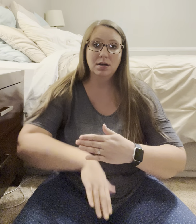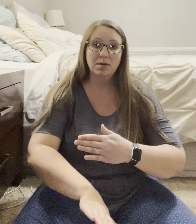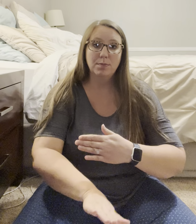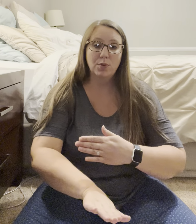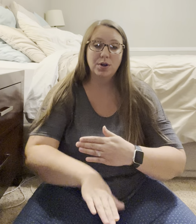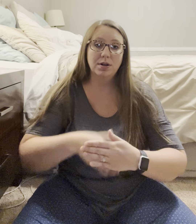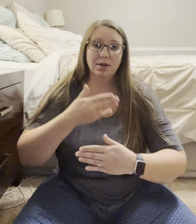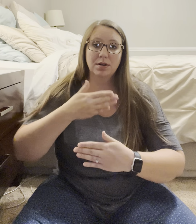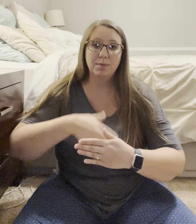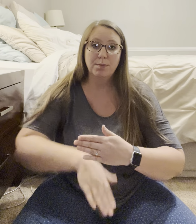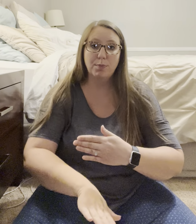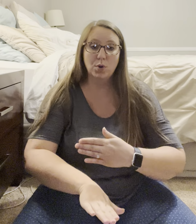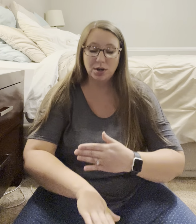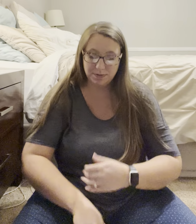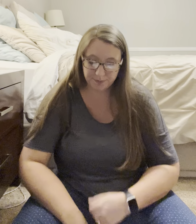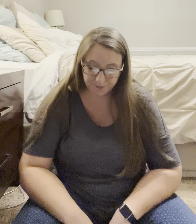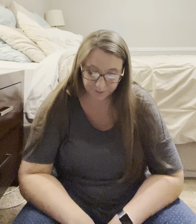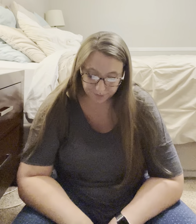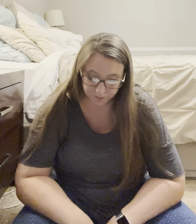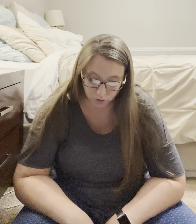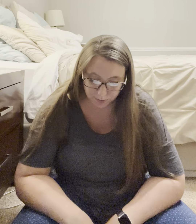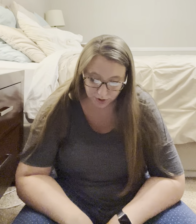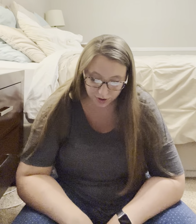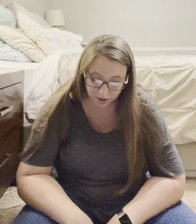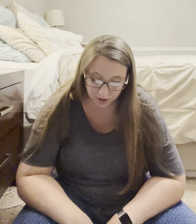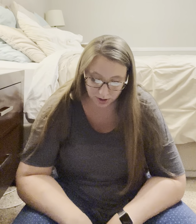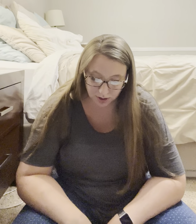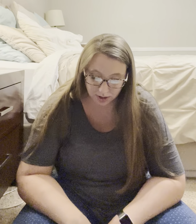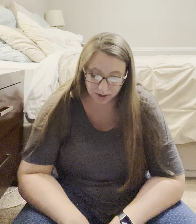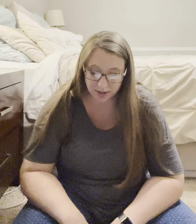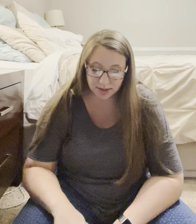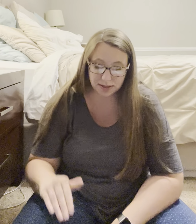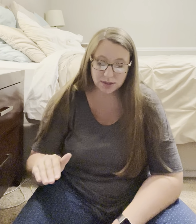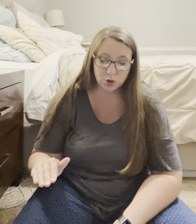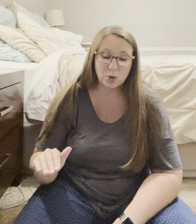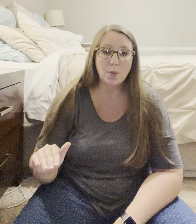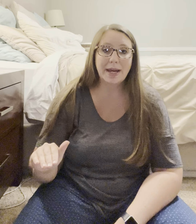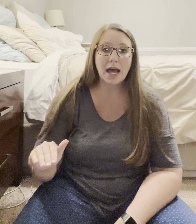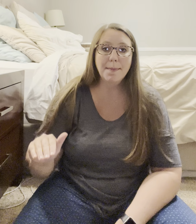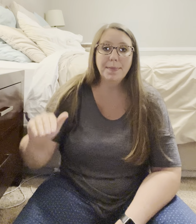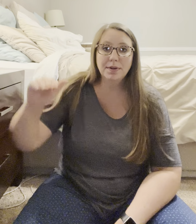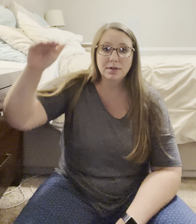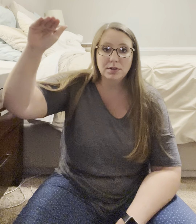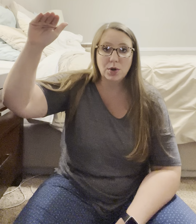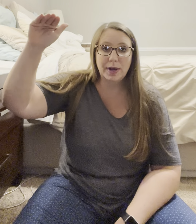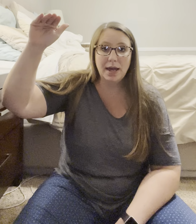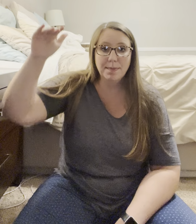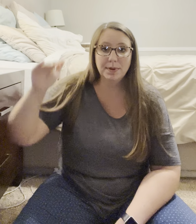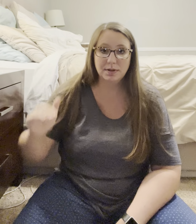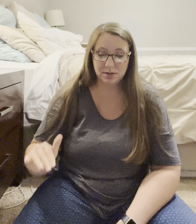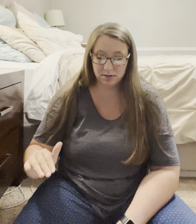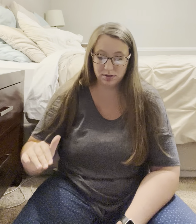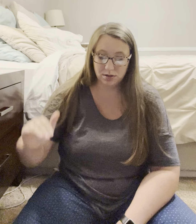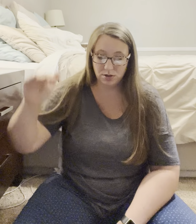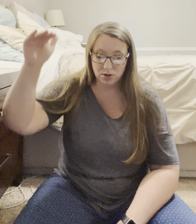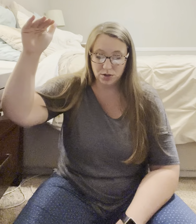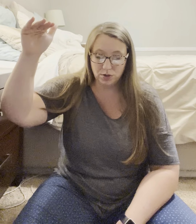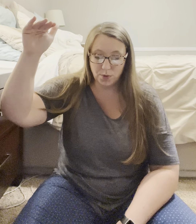Born. Born. Or birth. This is growing up. Growing up. Growing